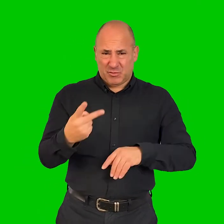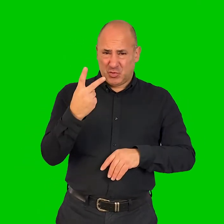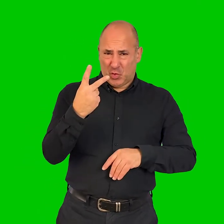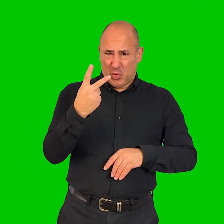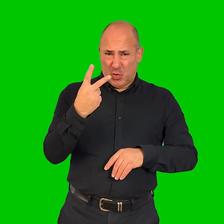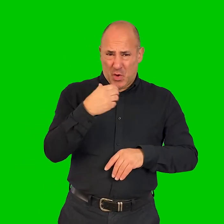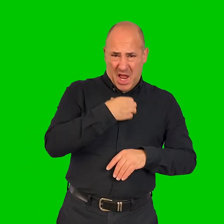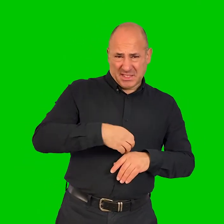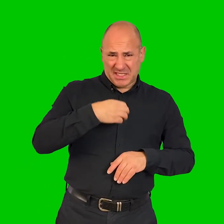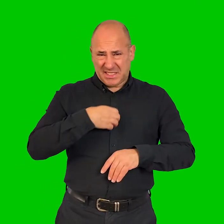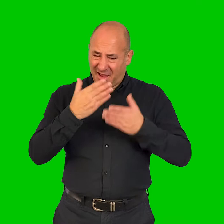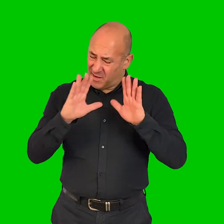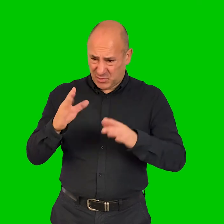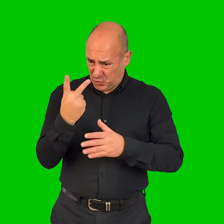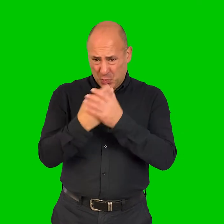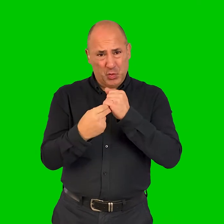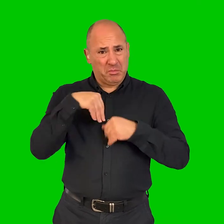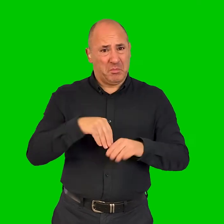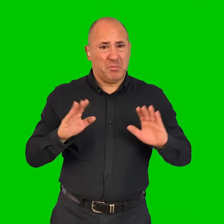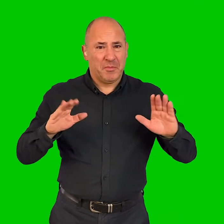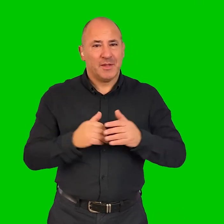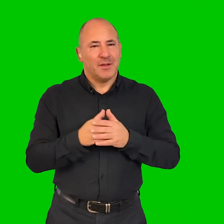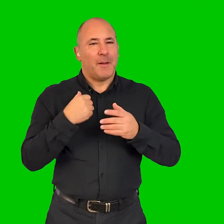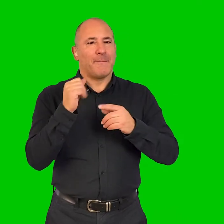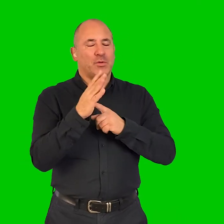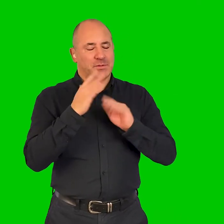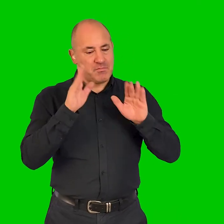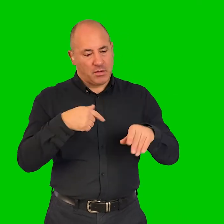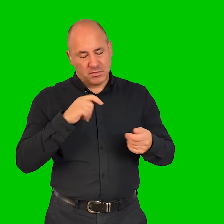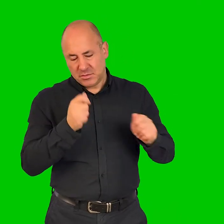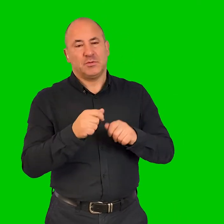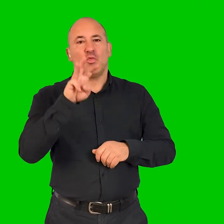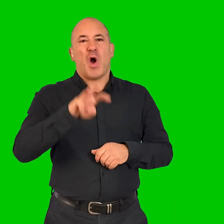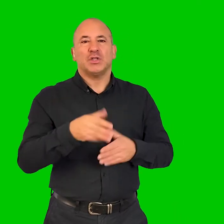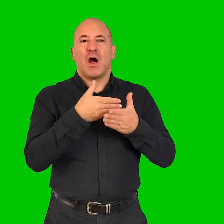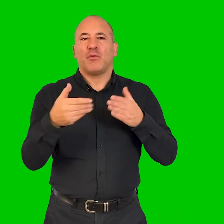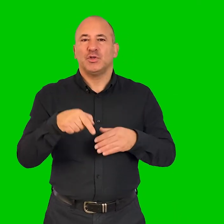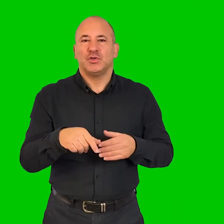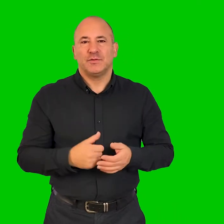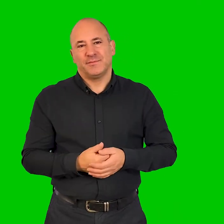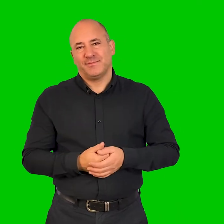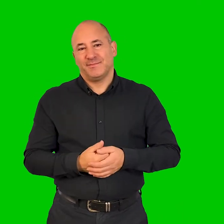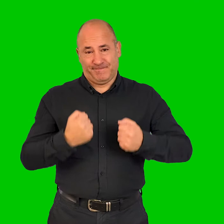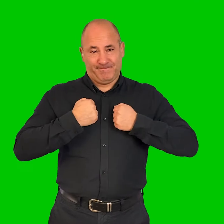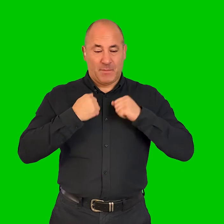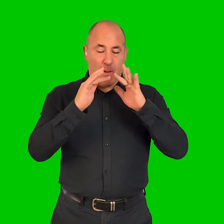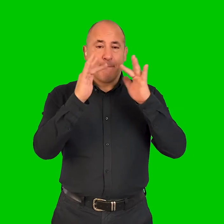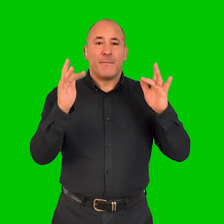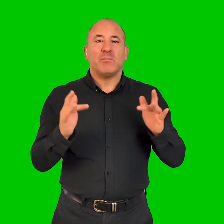And that's just the two. And so, yeah, so it was really important to us that that be in the Welsh language. I have a blog